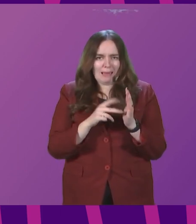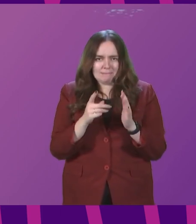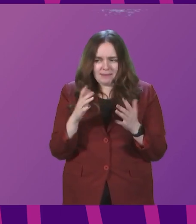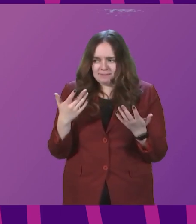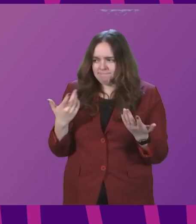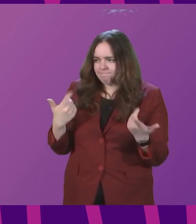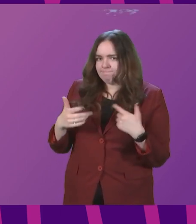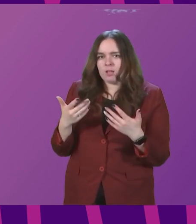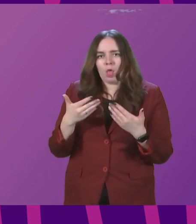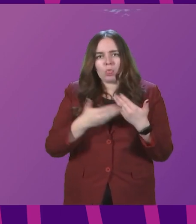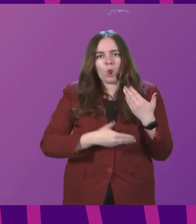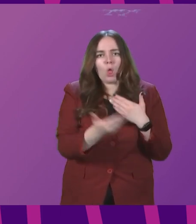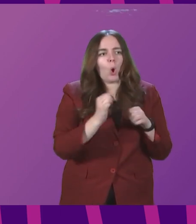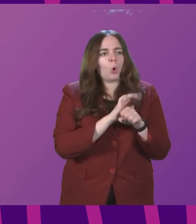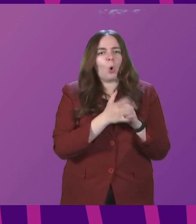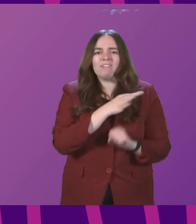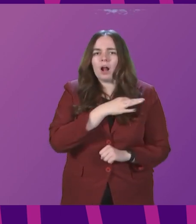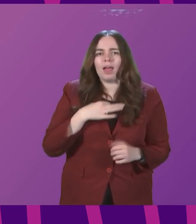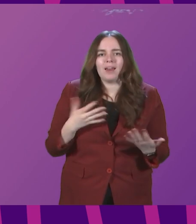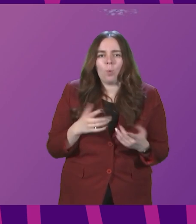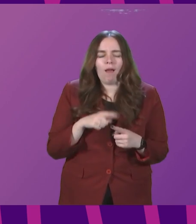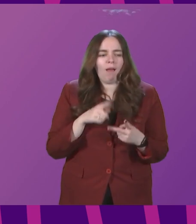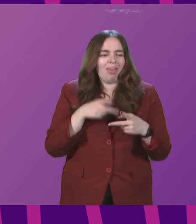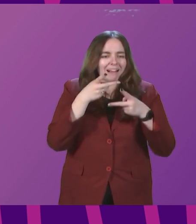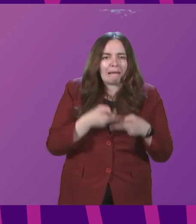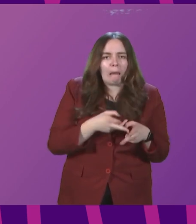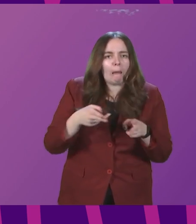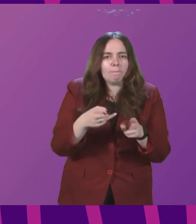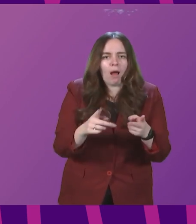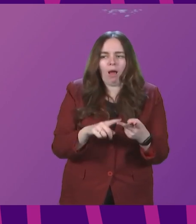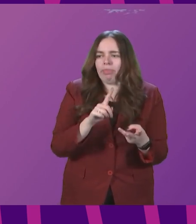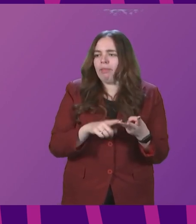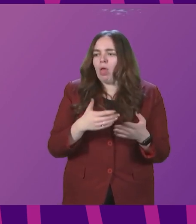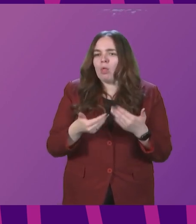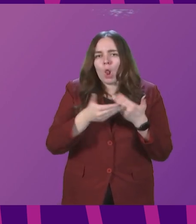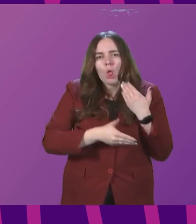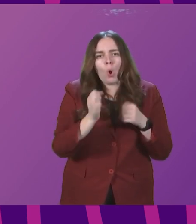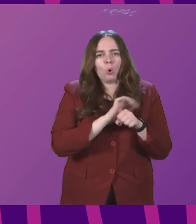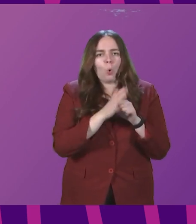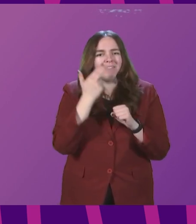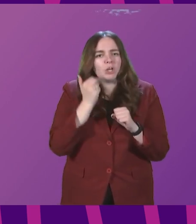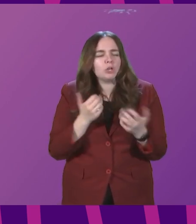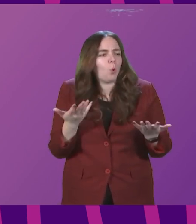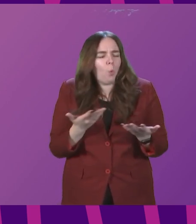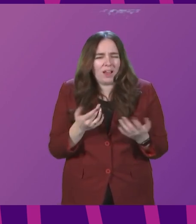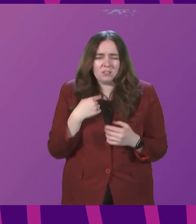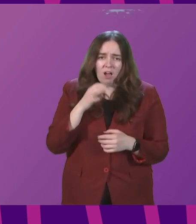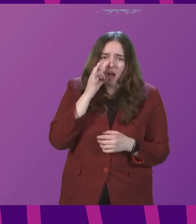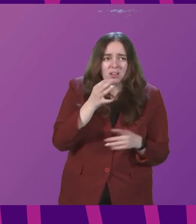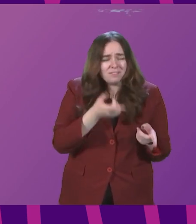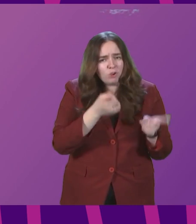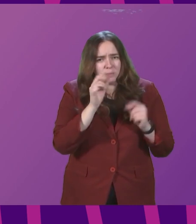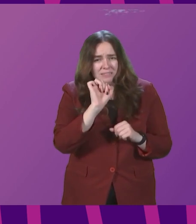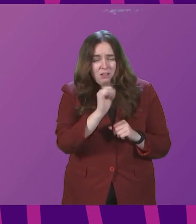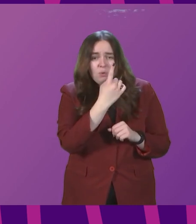Where are the long Covid clinics? Where are the care pathways? Where are the long Covid nurses? So can I ask the First Minister, what is she going to do with